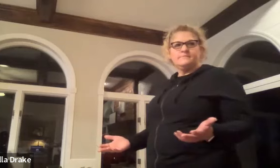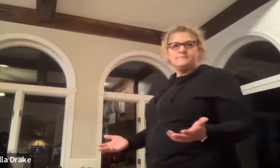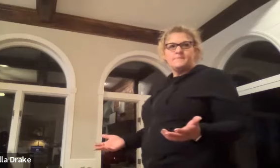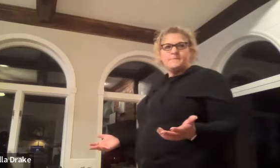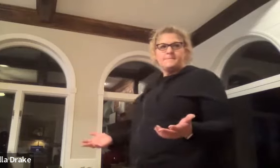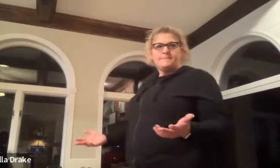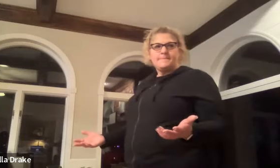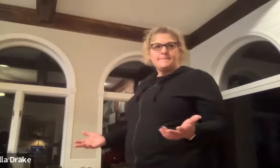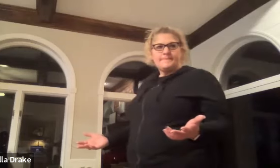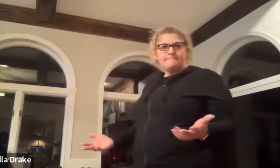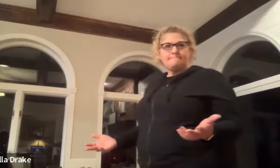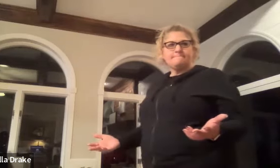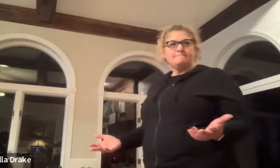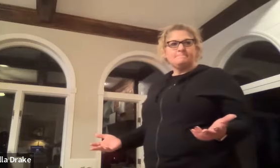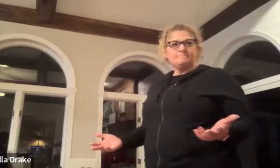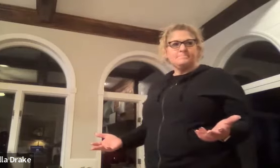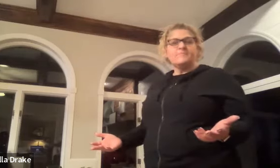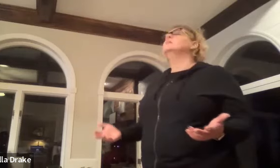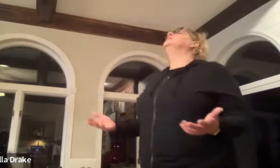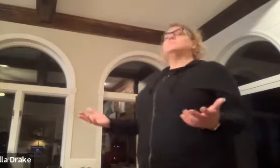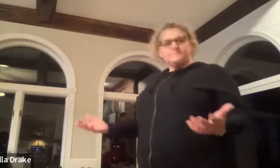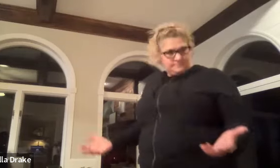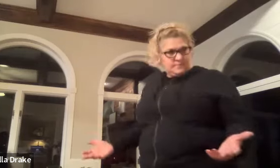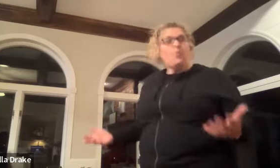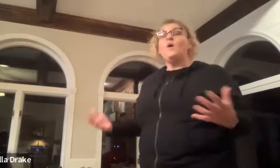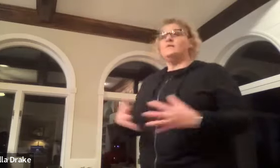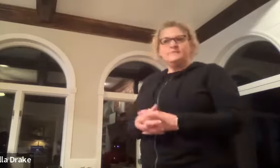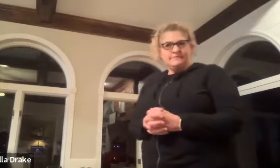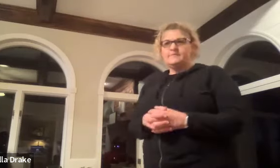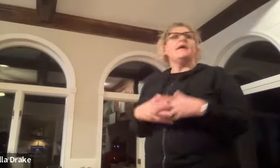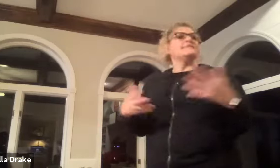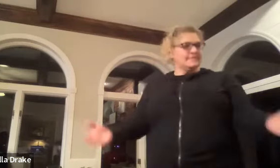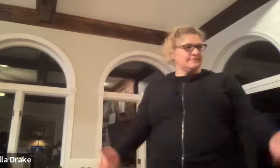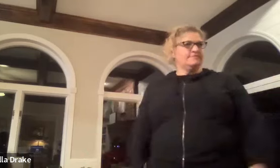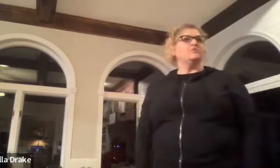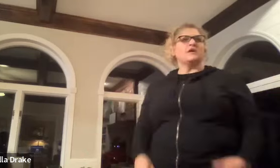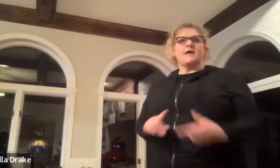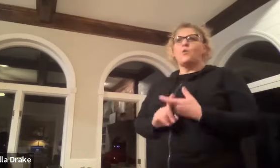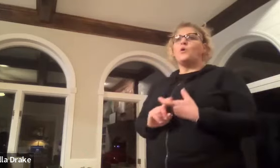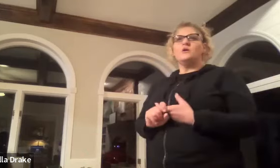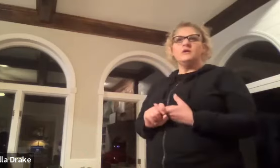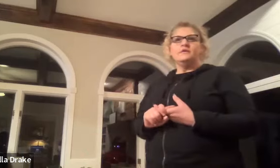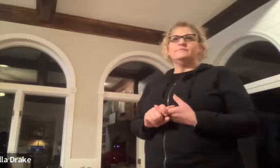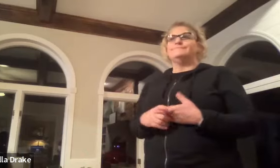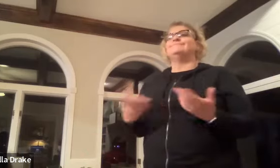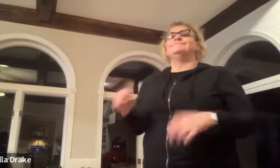and then if you were talking about a specific restaurant you would spell out well yes you would talk about or or